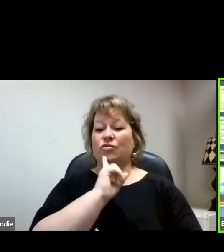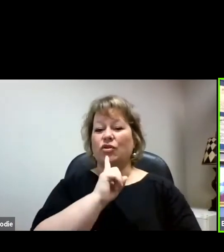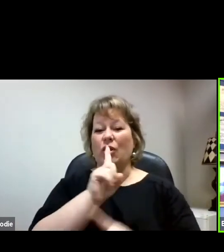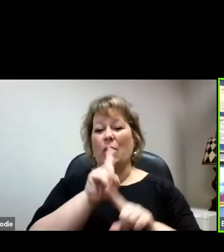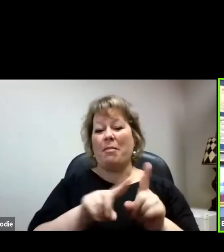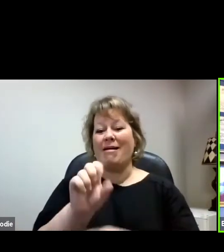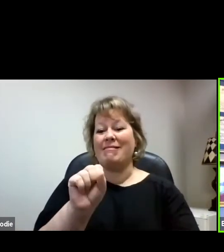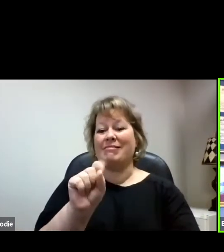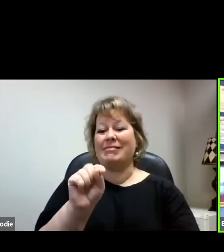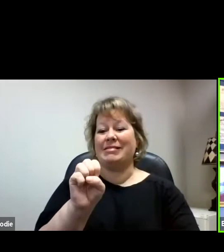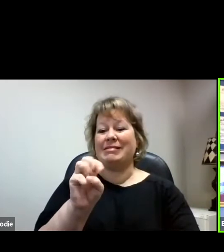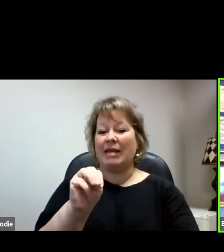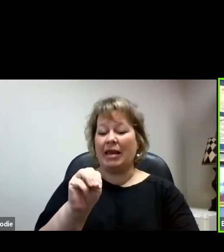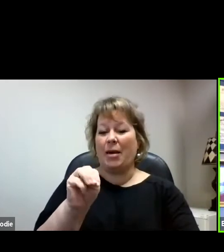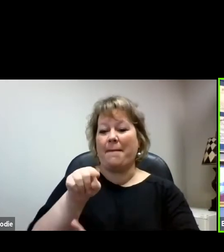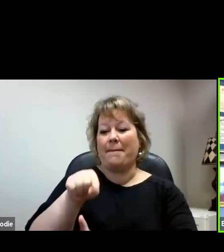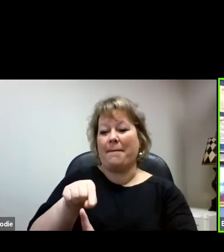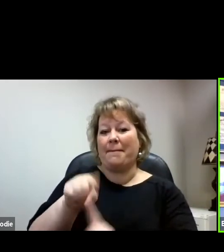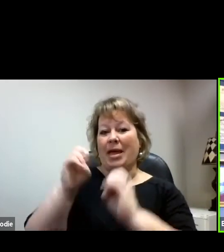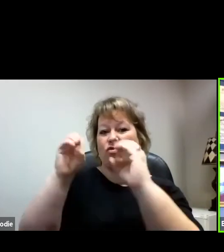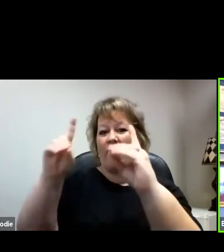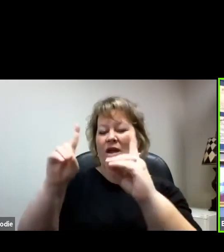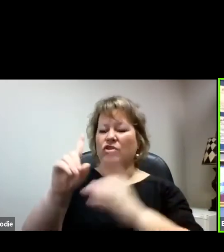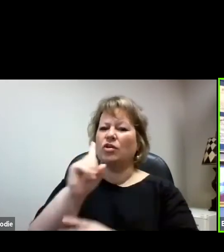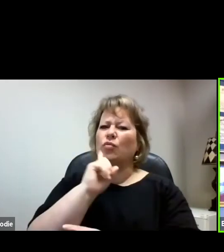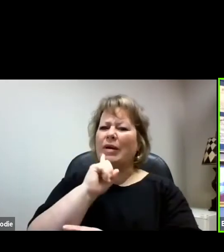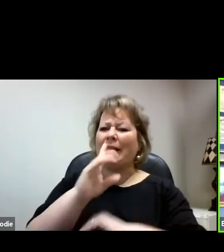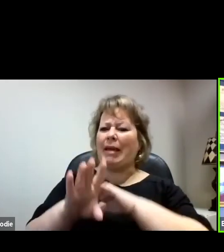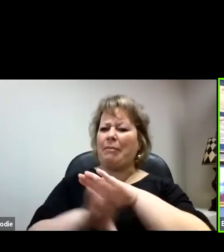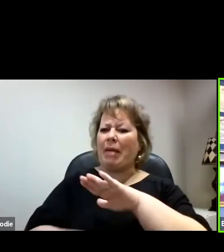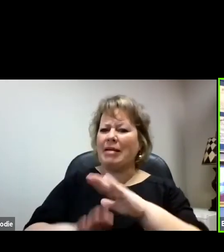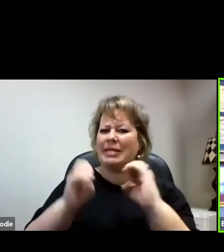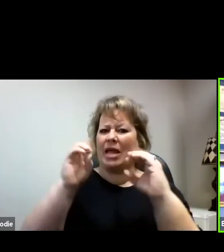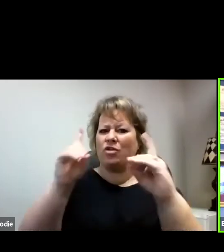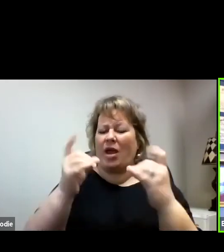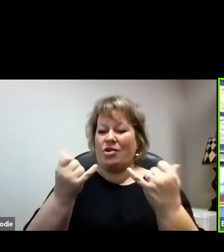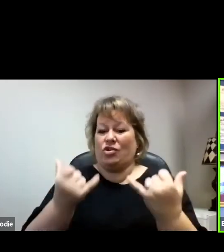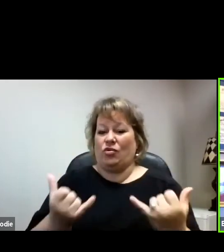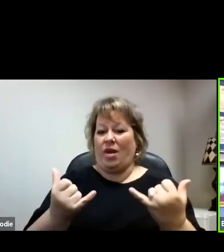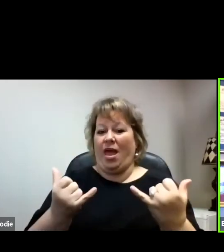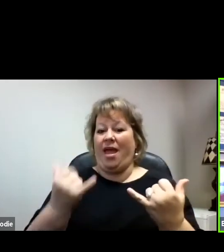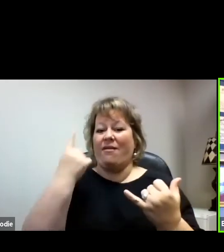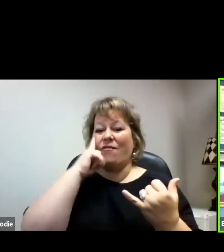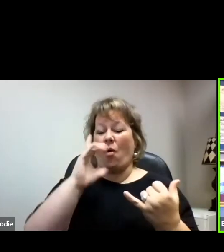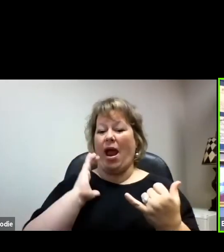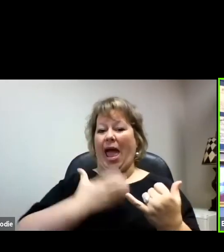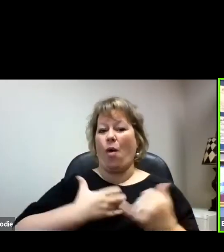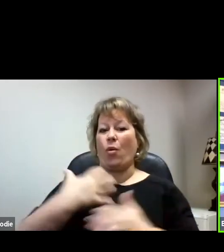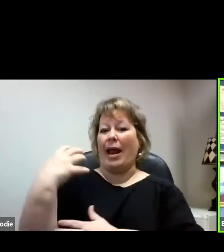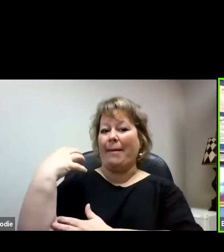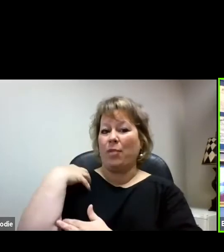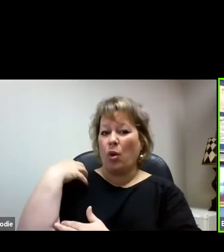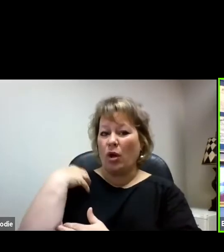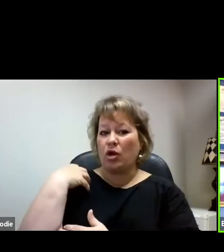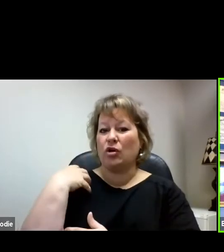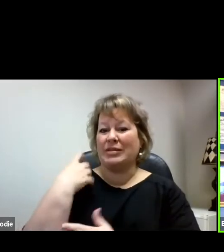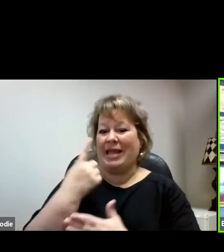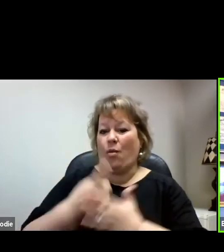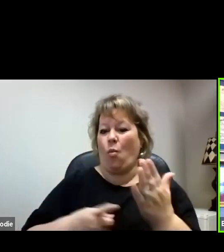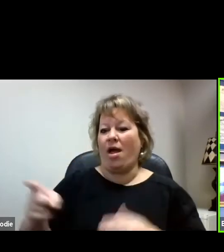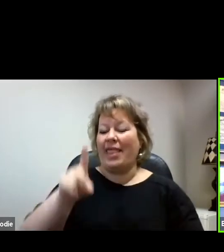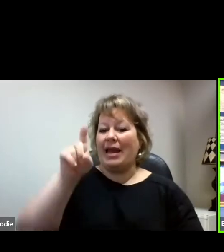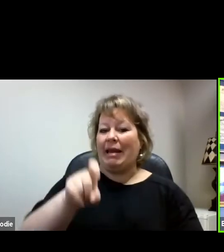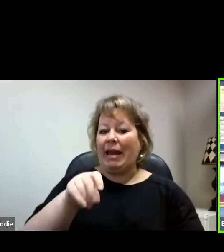education is truly basic education today for our employers and what the employers need in their workforce.